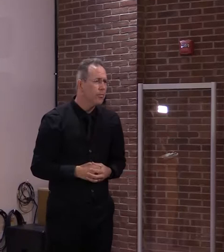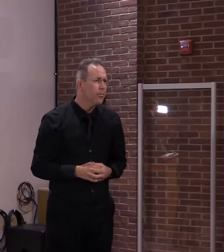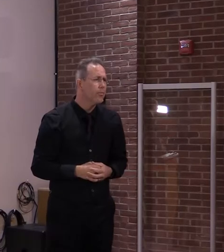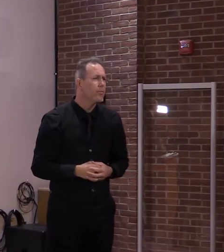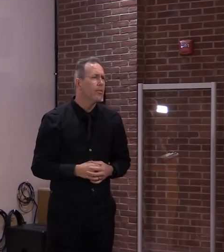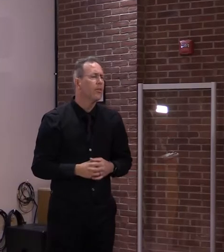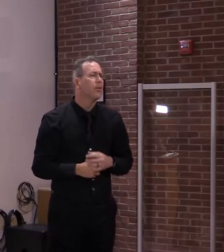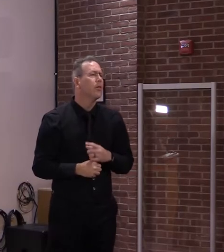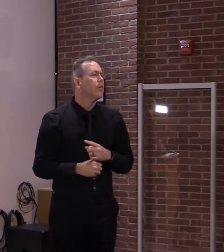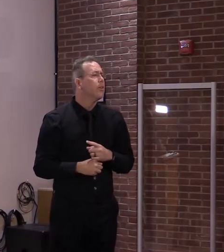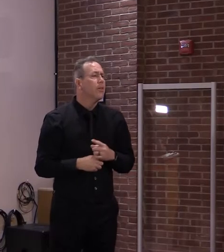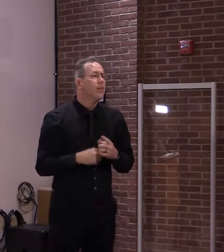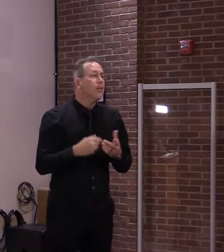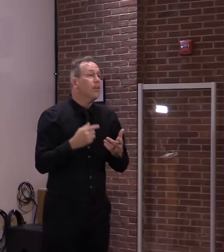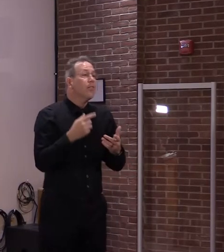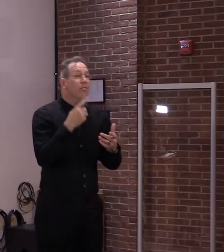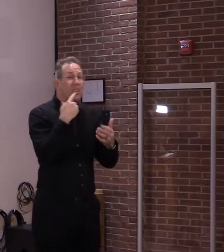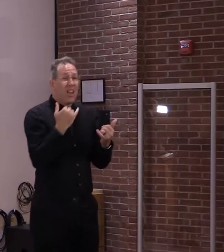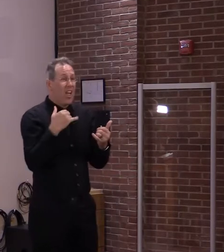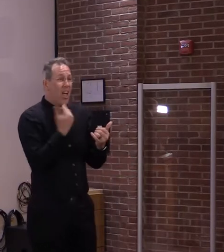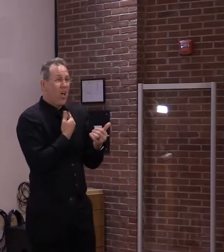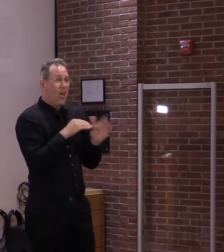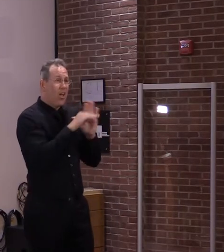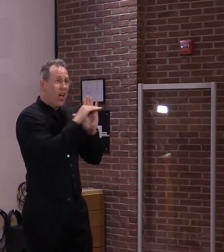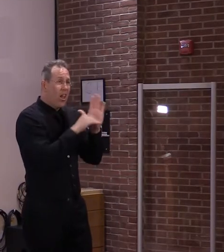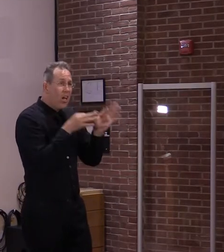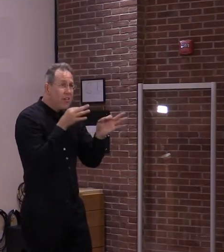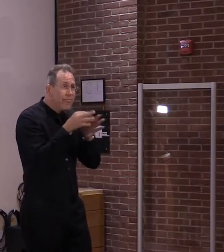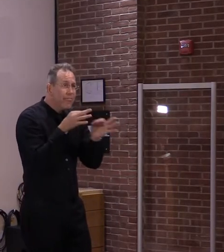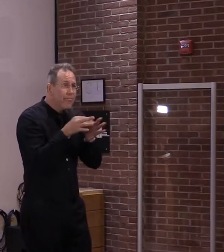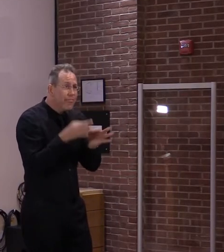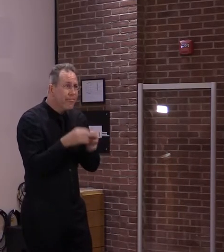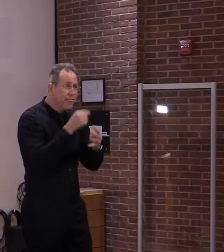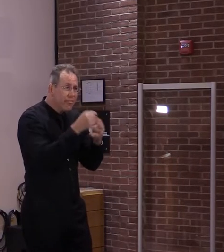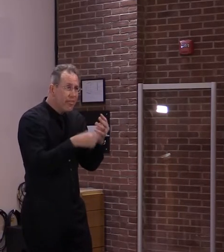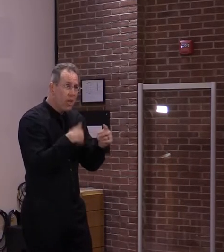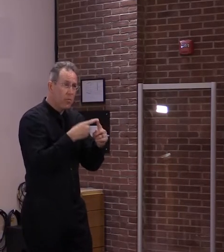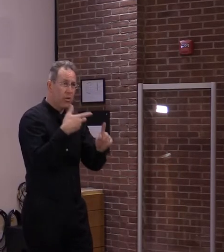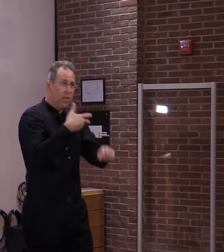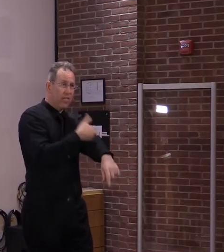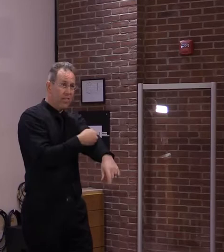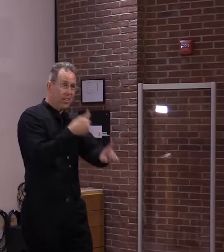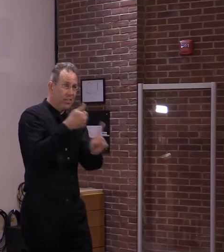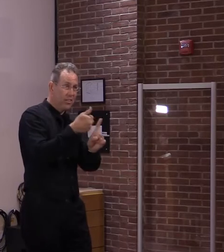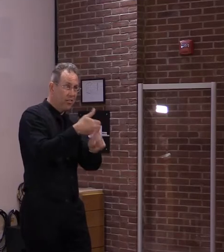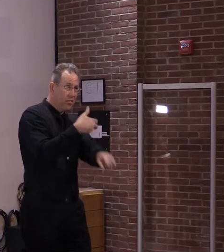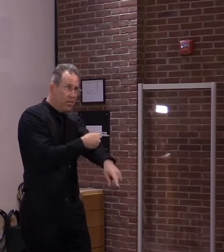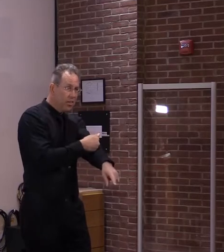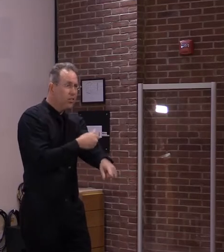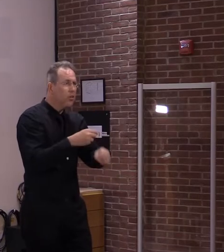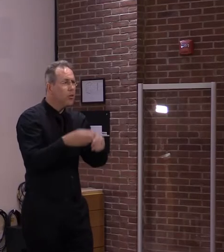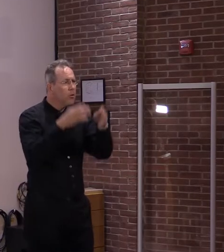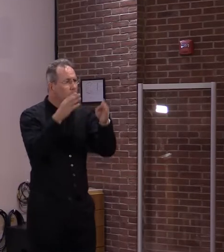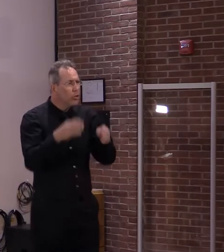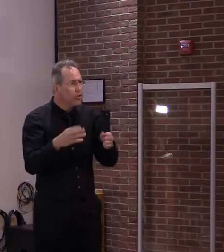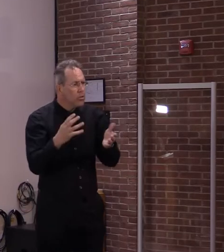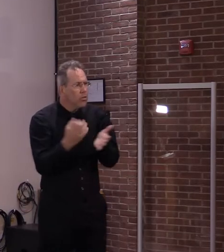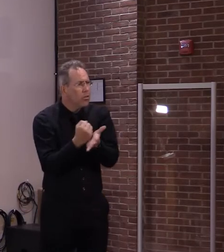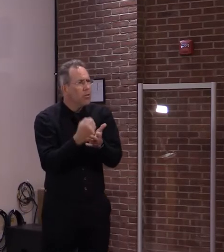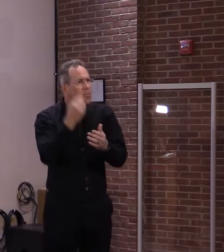we talk about the vaccinated person still being aware of who is in their surroundings.